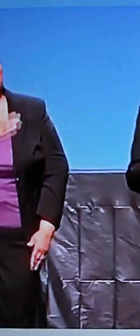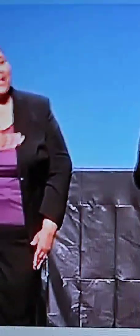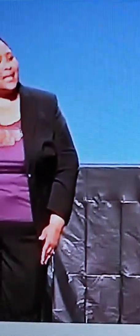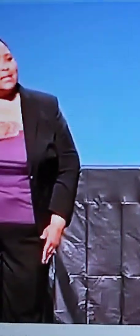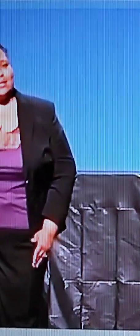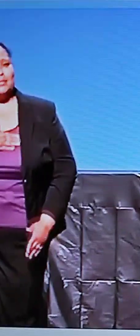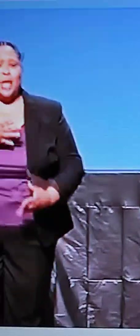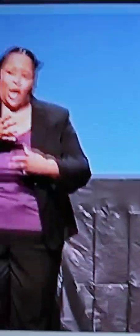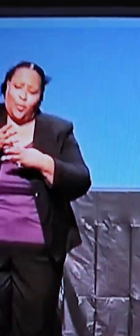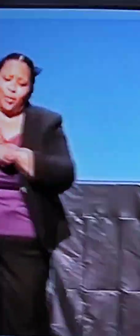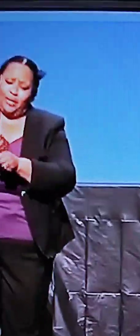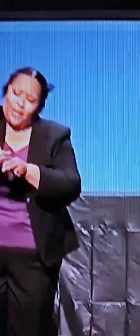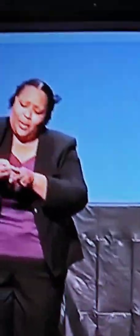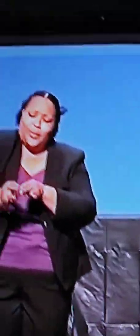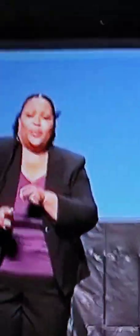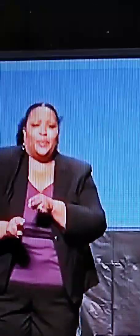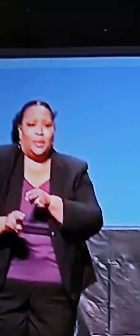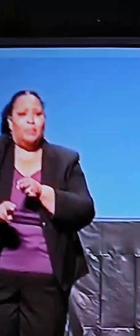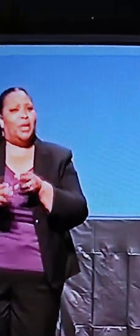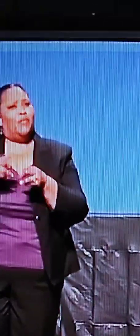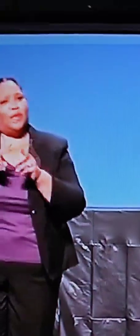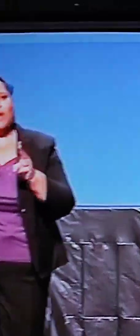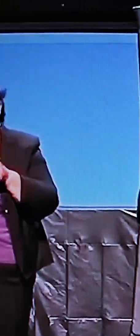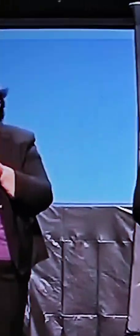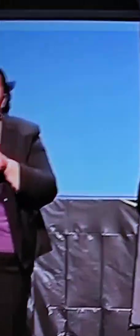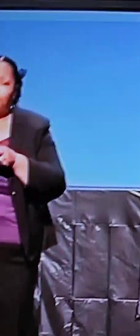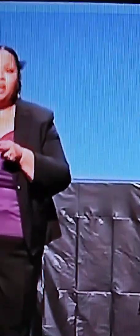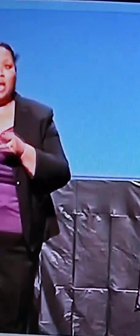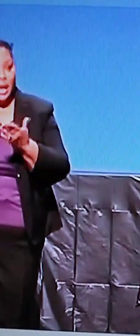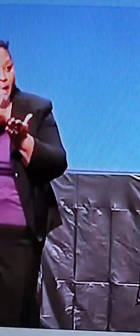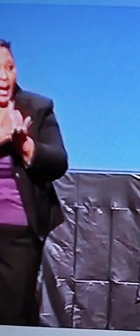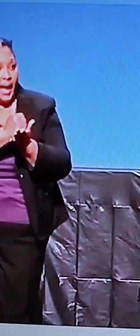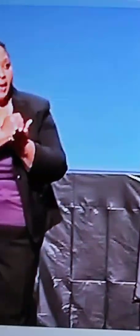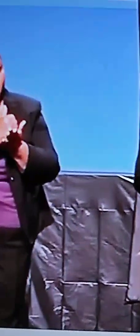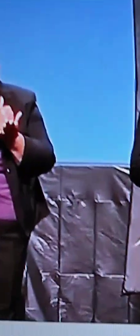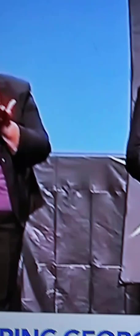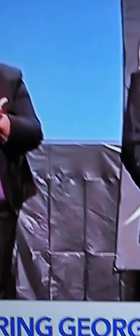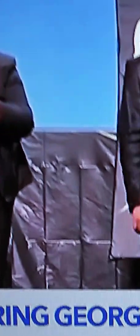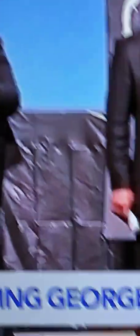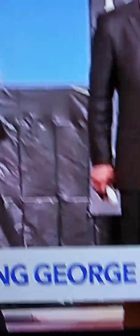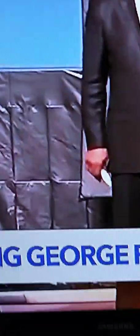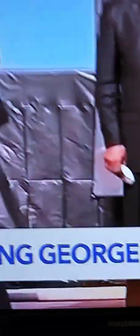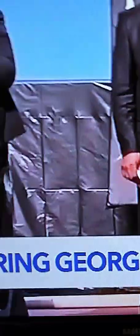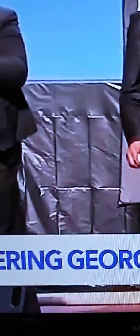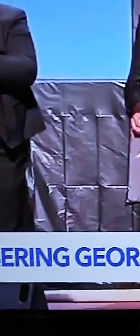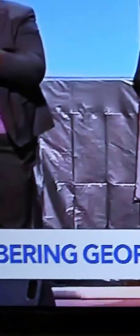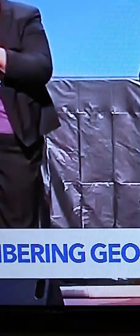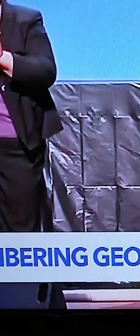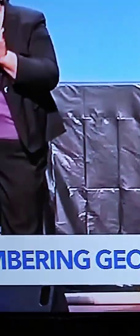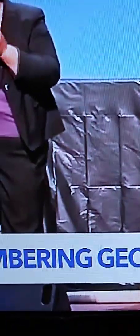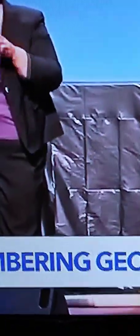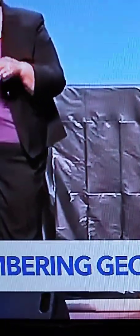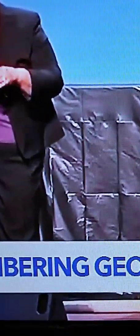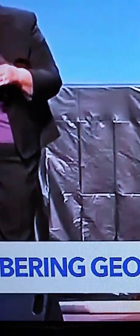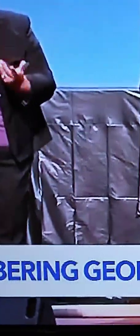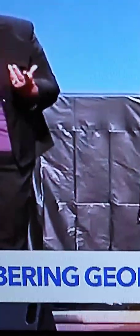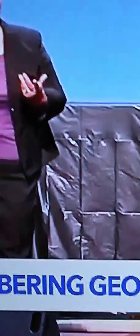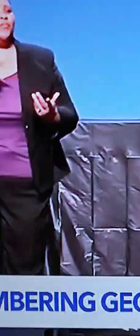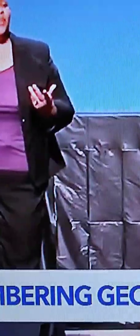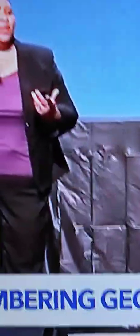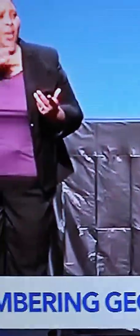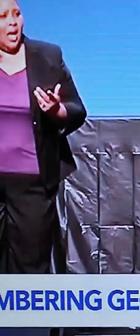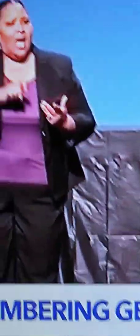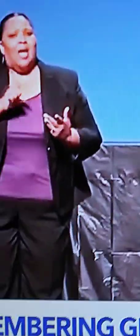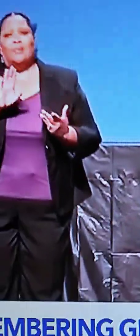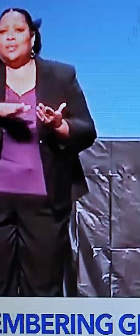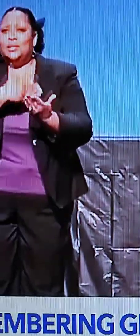would just be brief, brothers and sisters, be brief. Amen. Amen. Amen. Amen. We've got to get through this. have